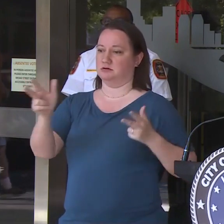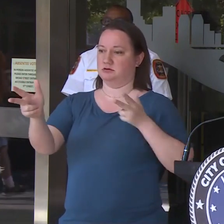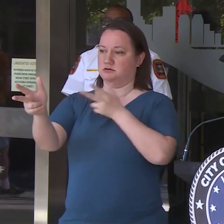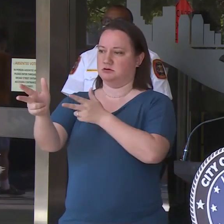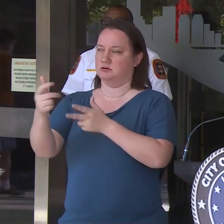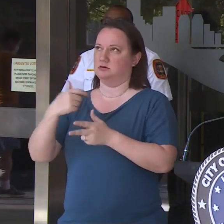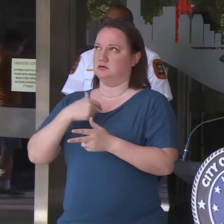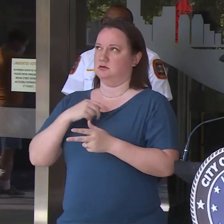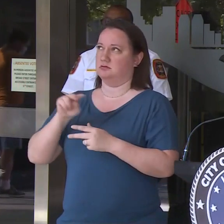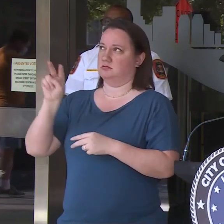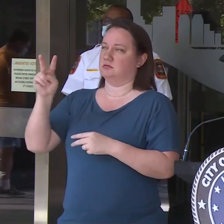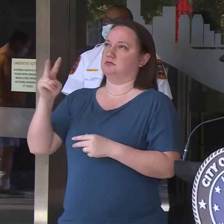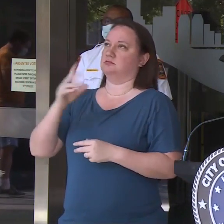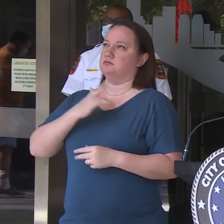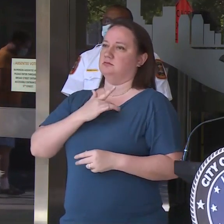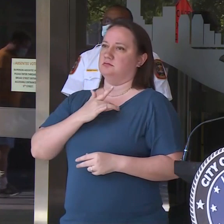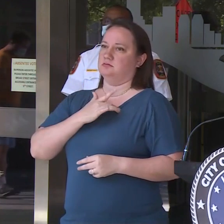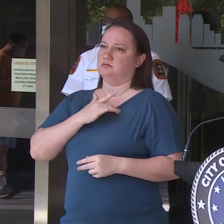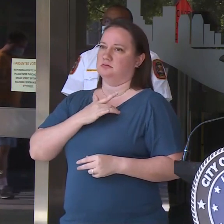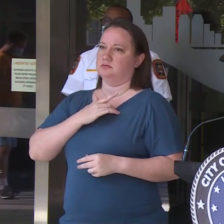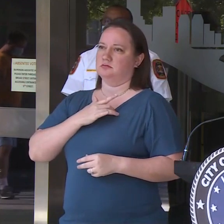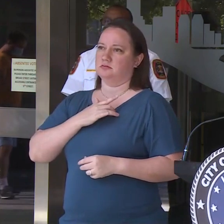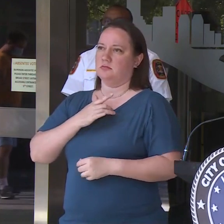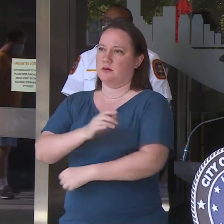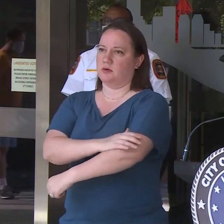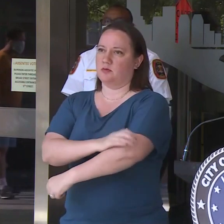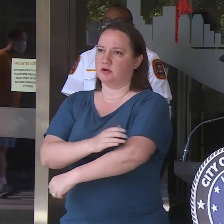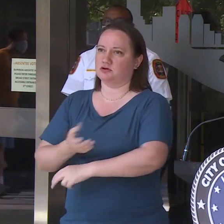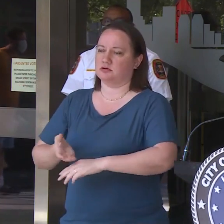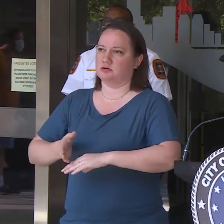raced. My blood pressure went up.